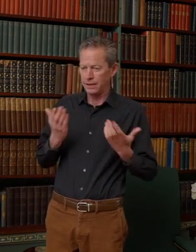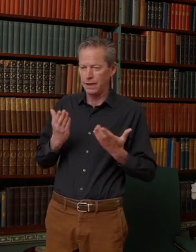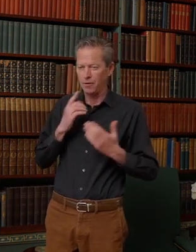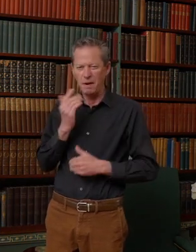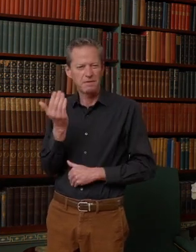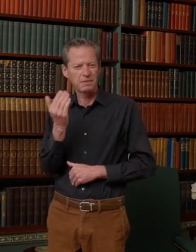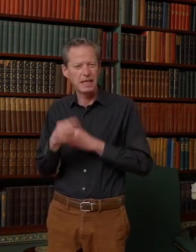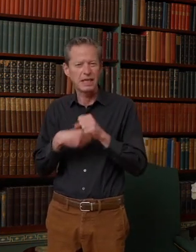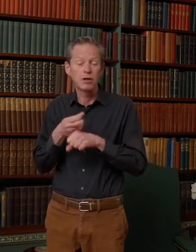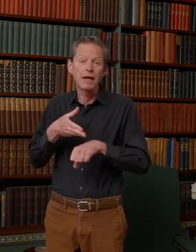years after George Eastman's death.